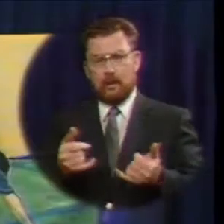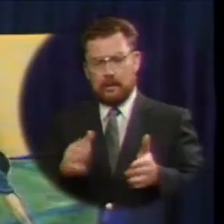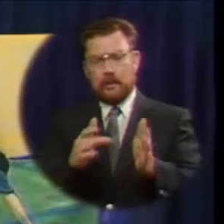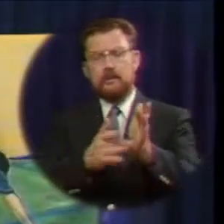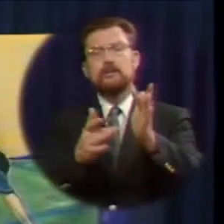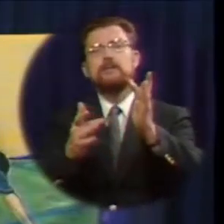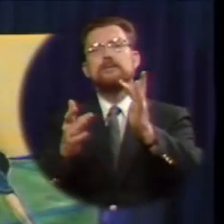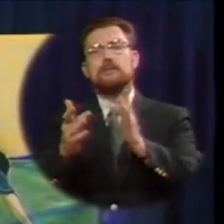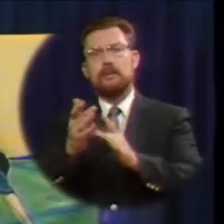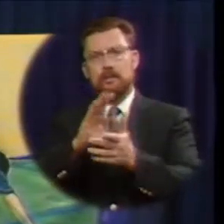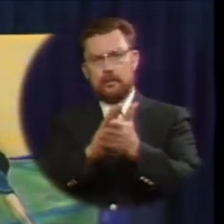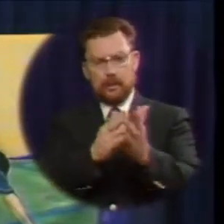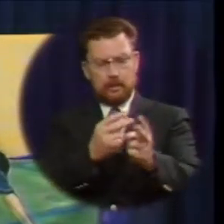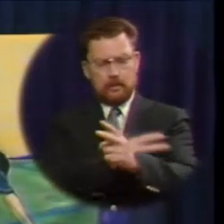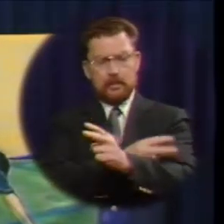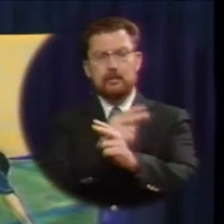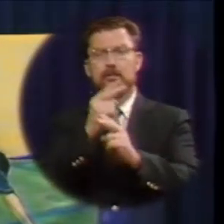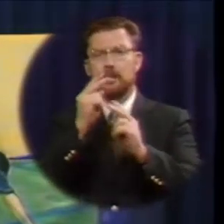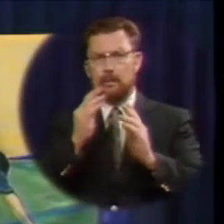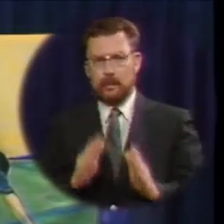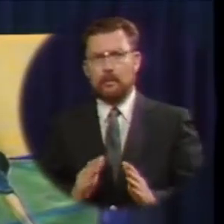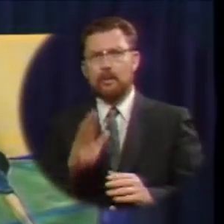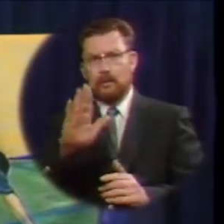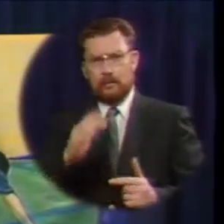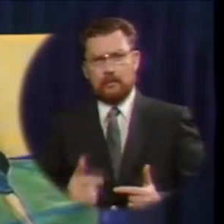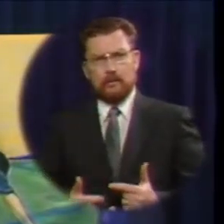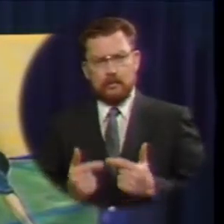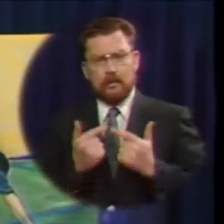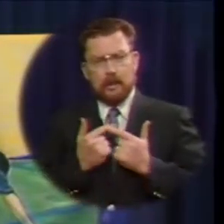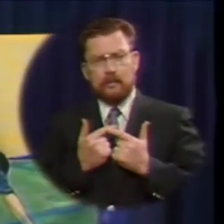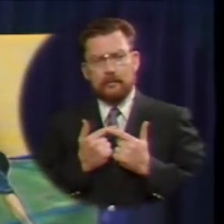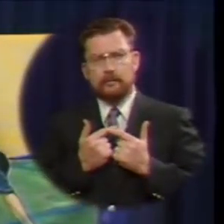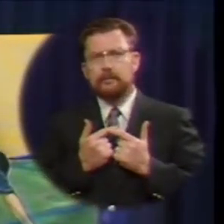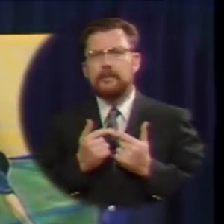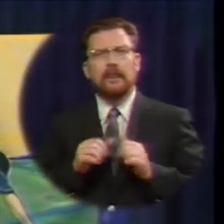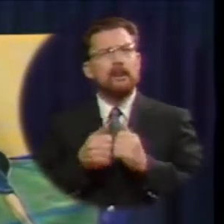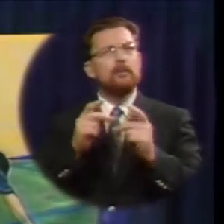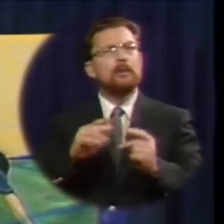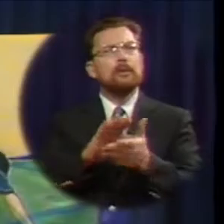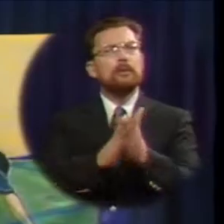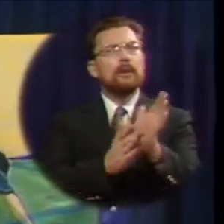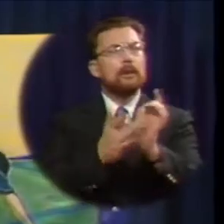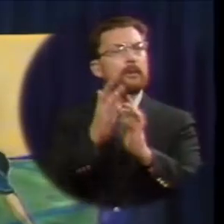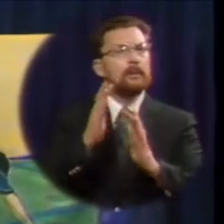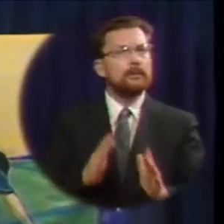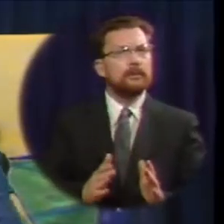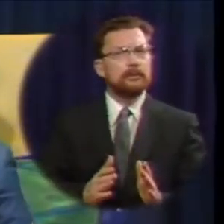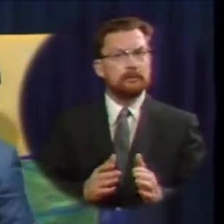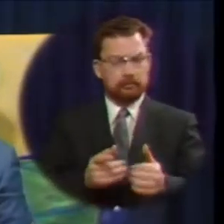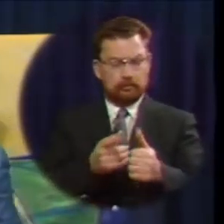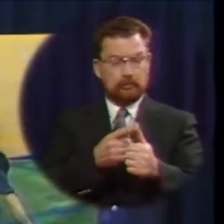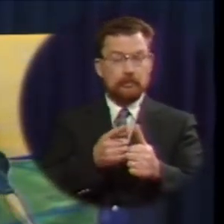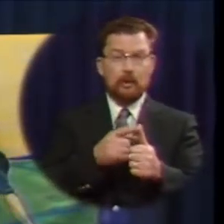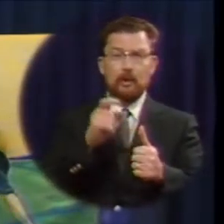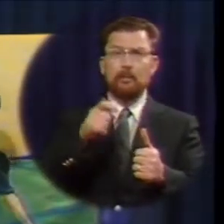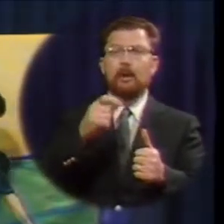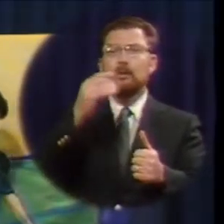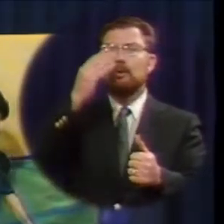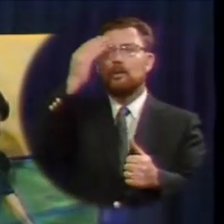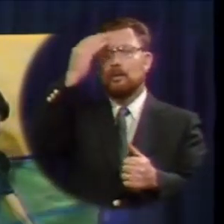to be the shepherd of your life how does one become a christian first you must realize that